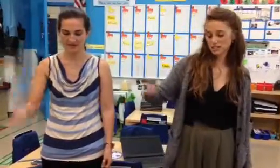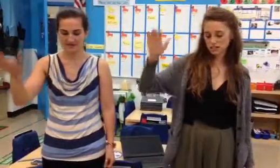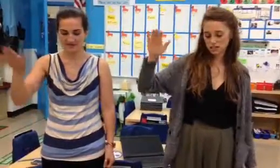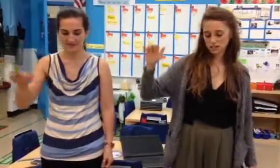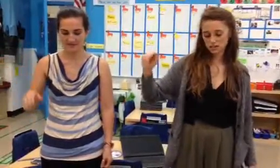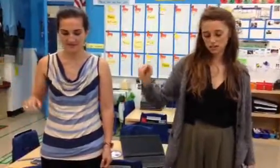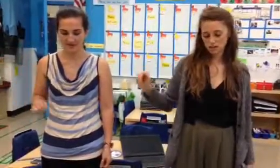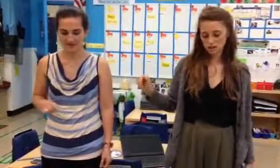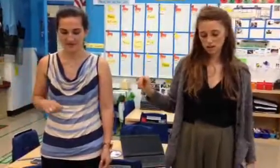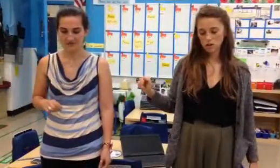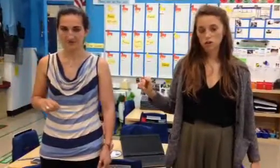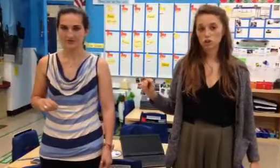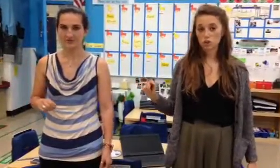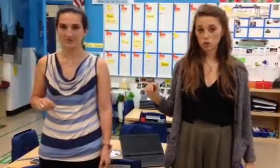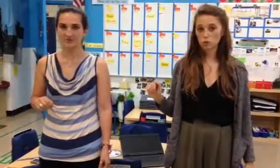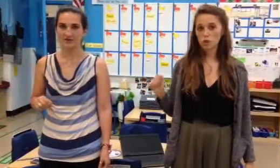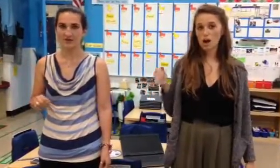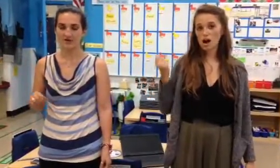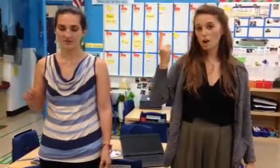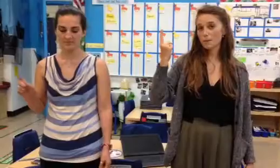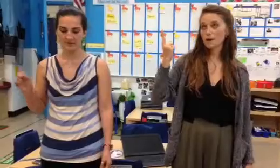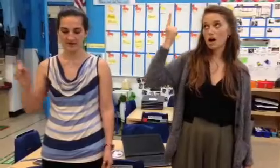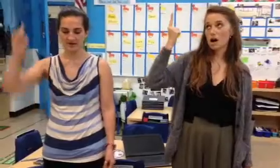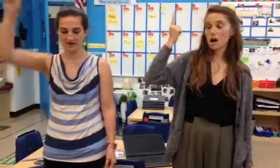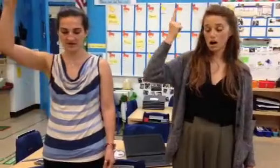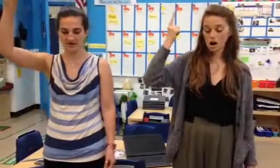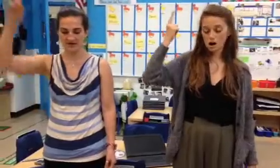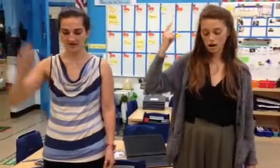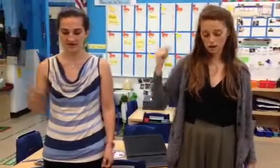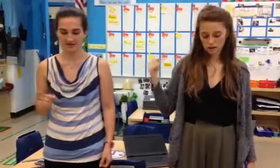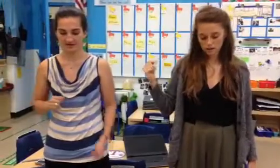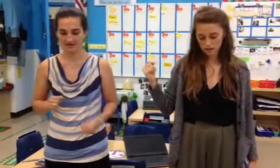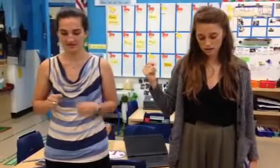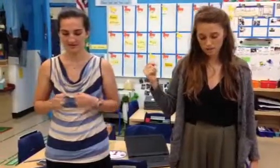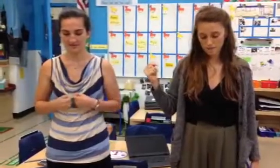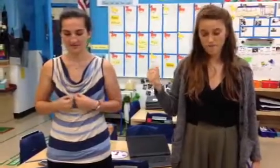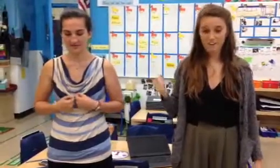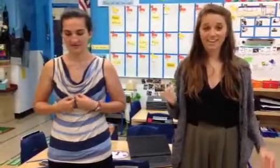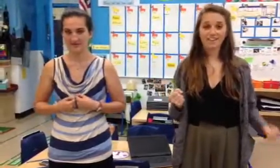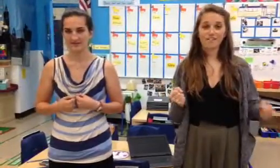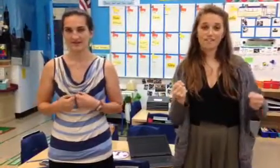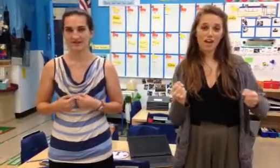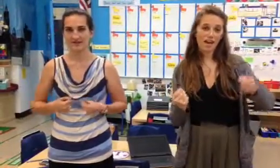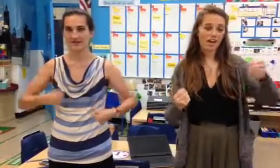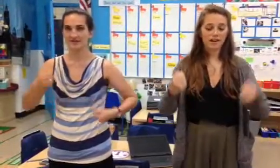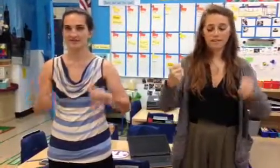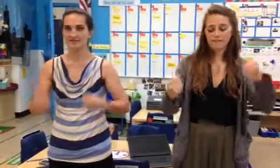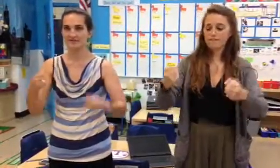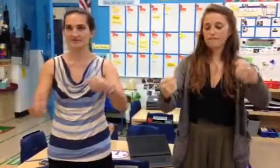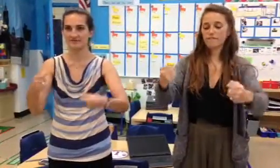t. U, up, u. V, van, v.